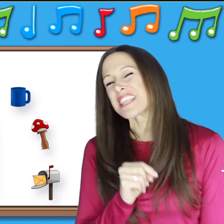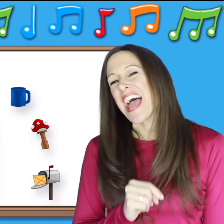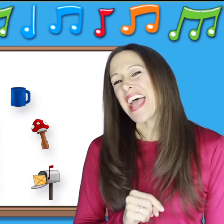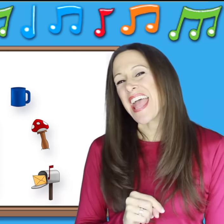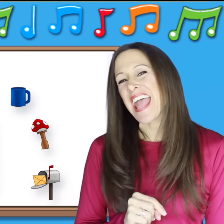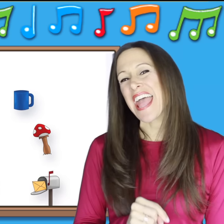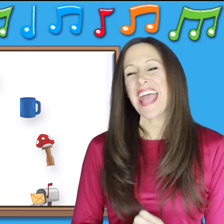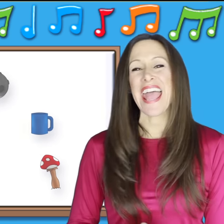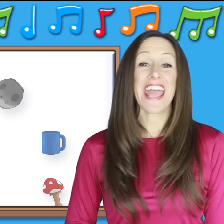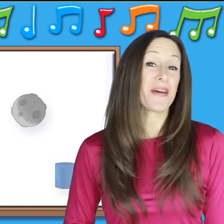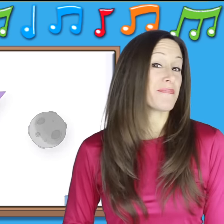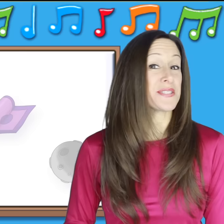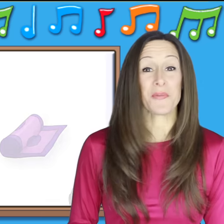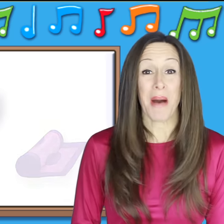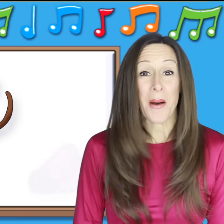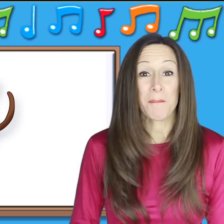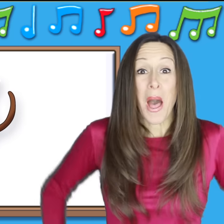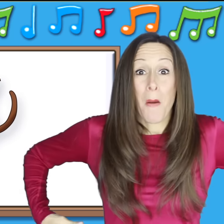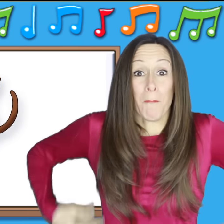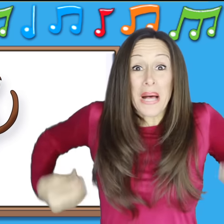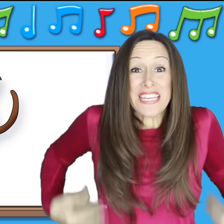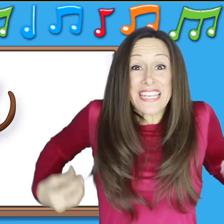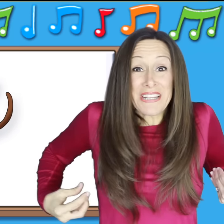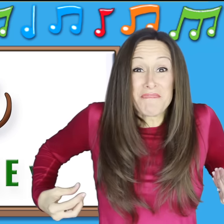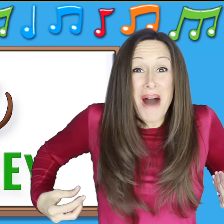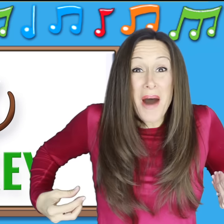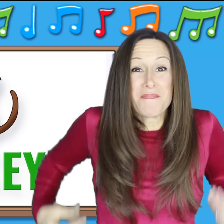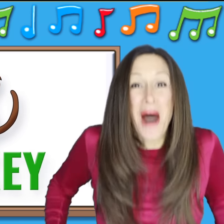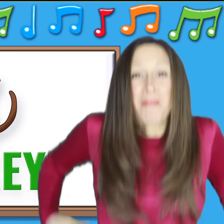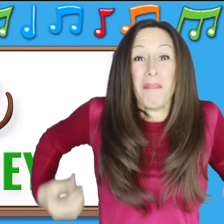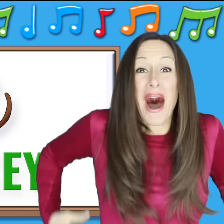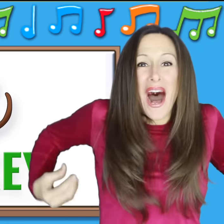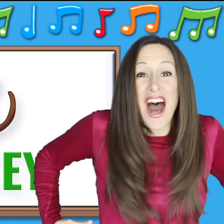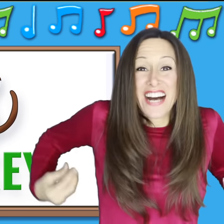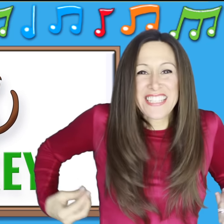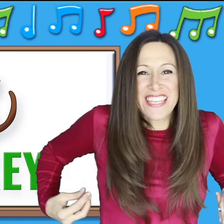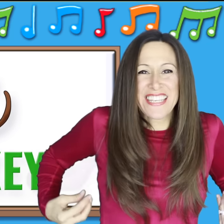M is for m-m-monkey m-m-monkey